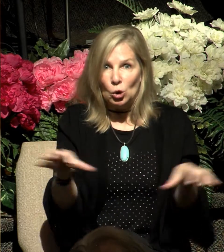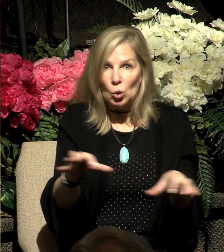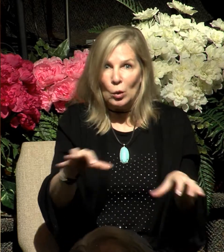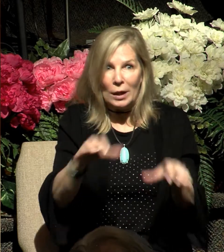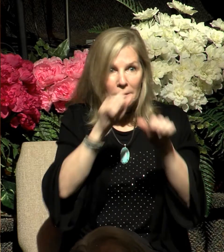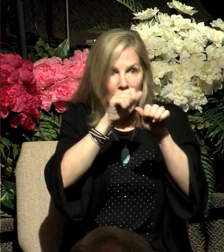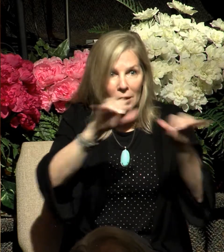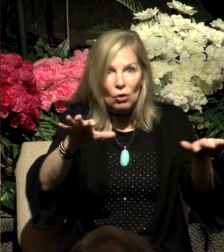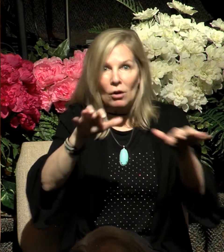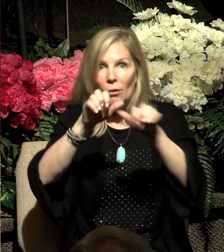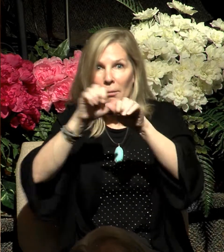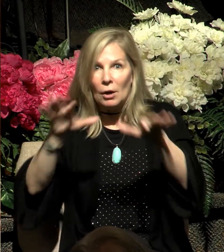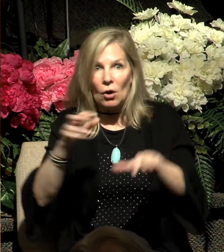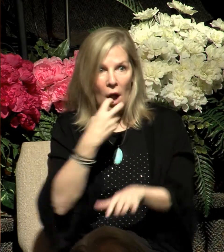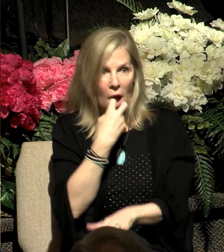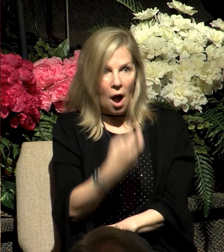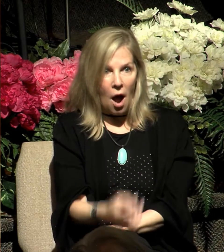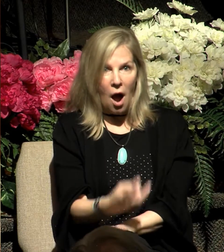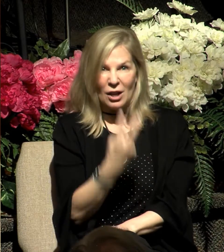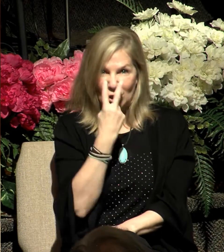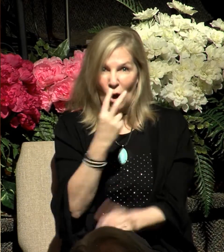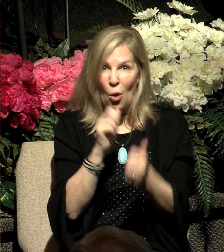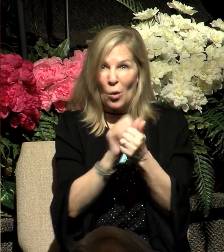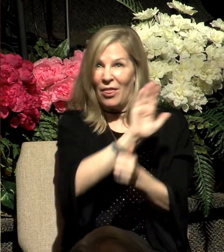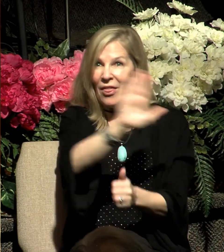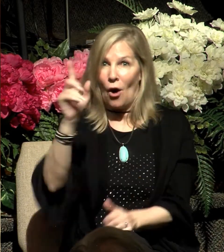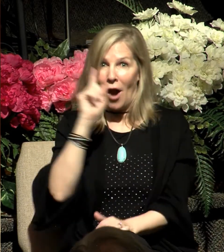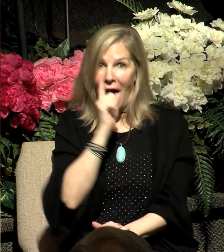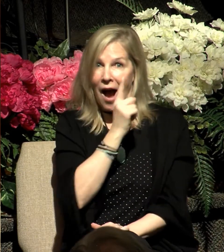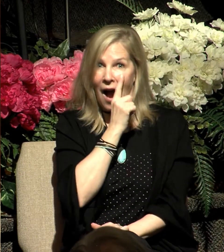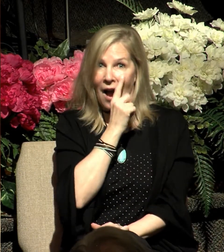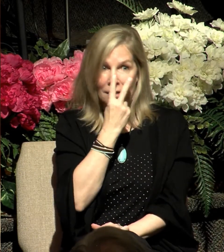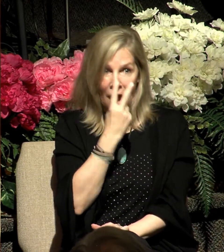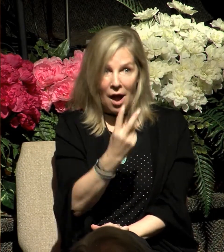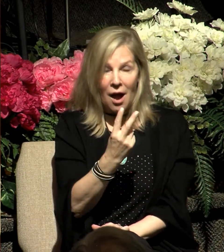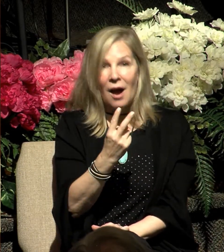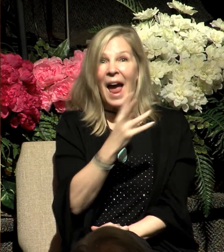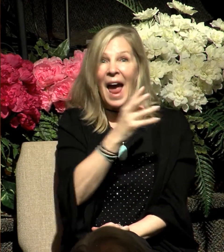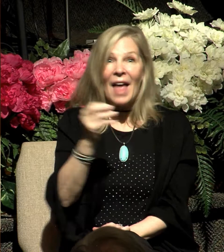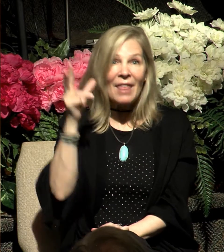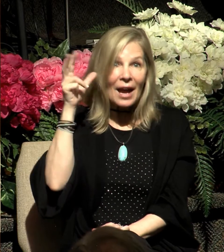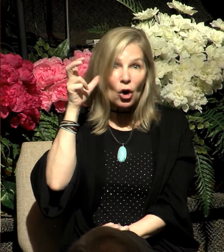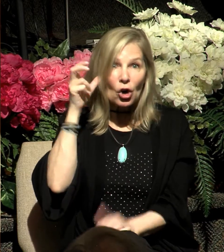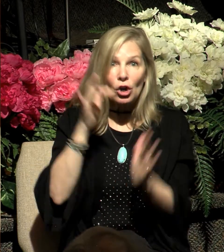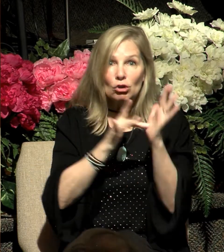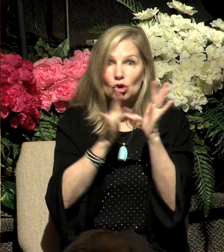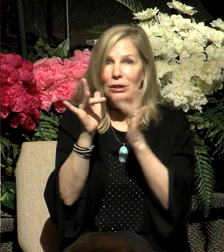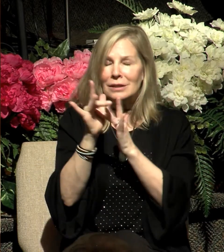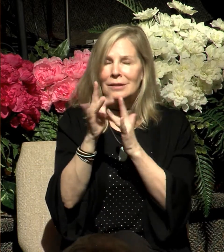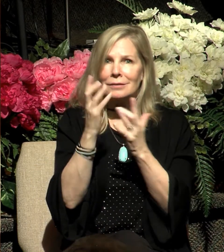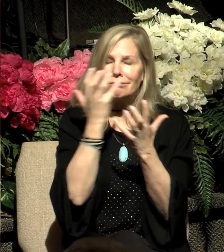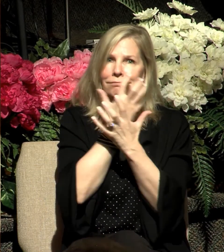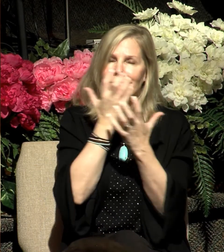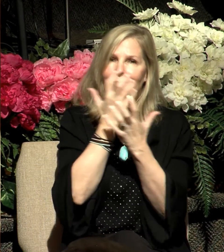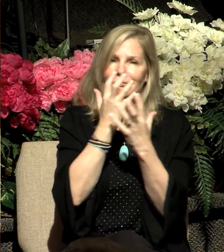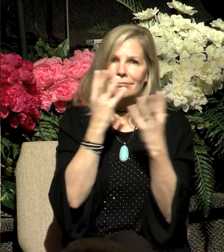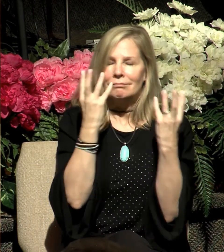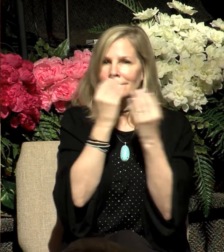those miracles with their own eyes. And they heard his remarkable teaching, his remarkable wisdom, and